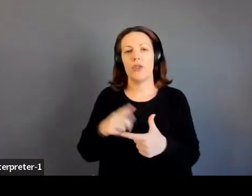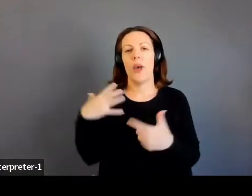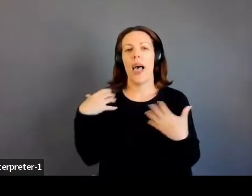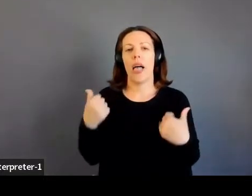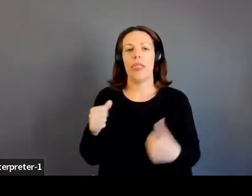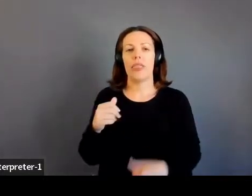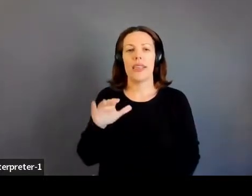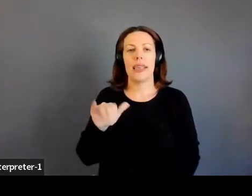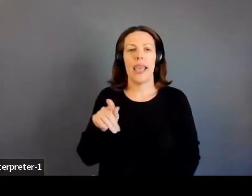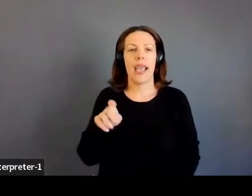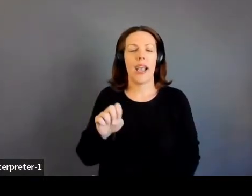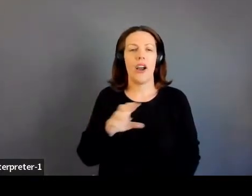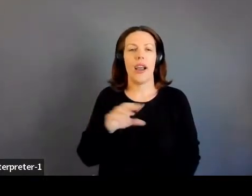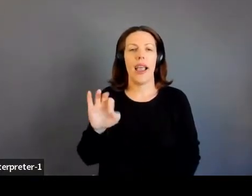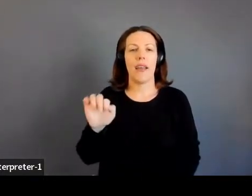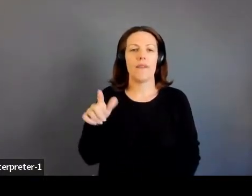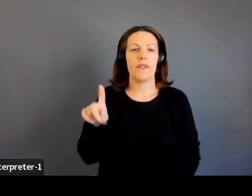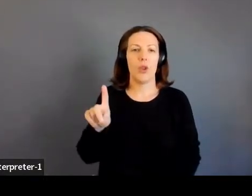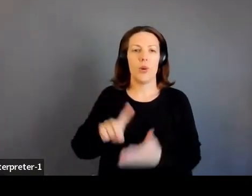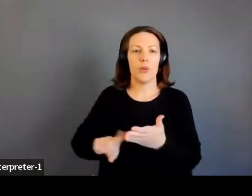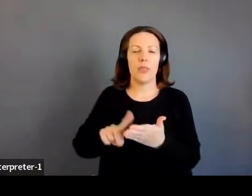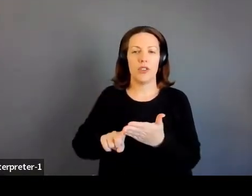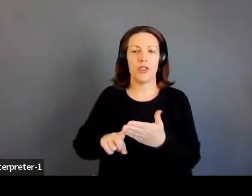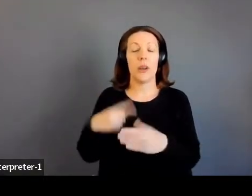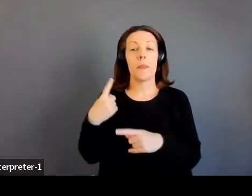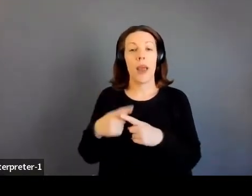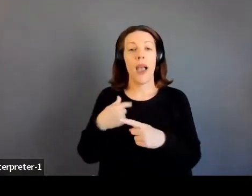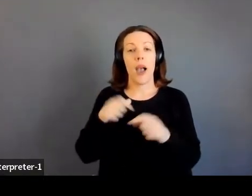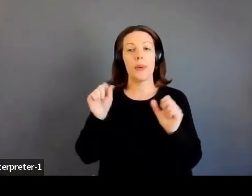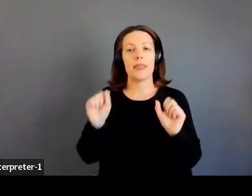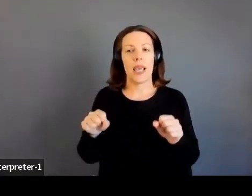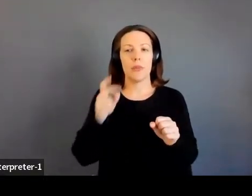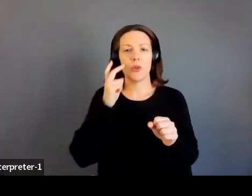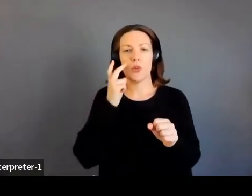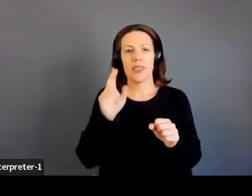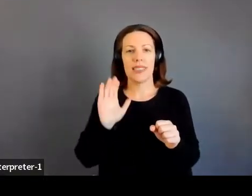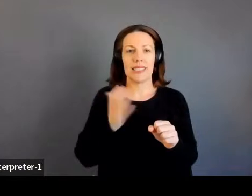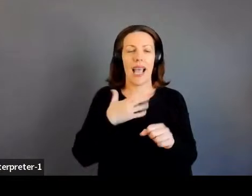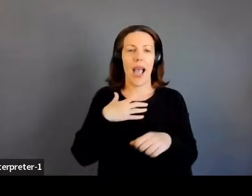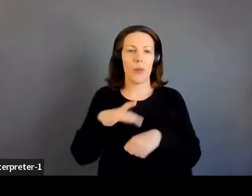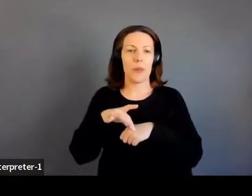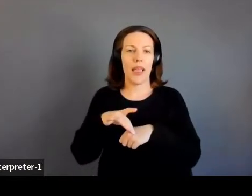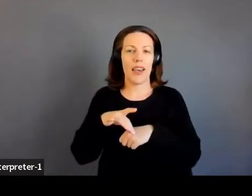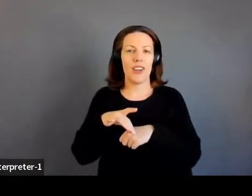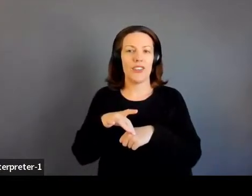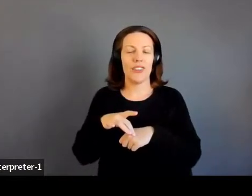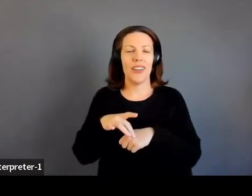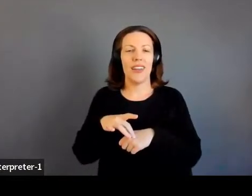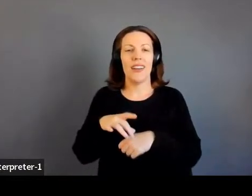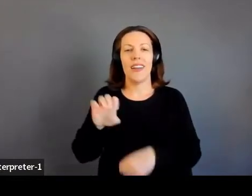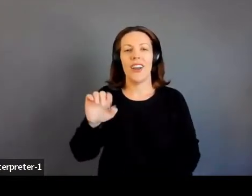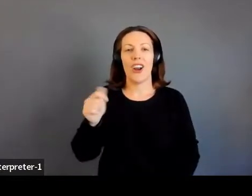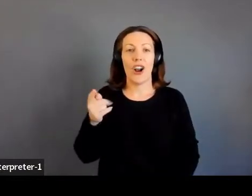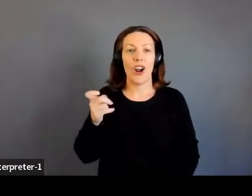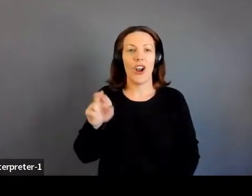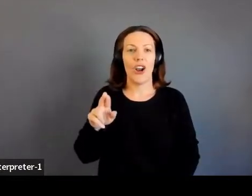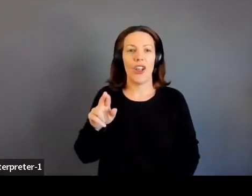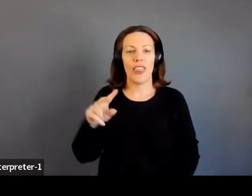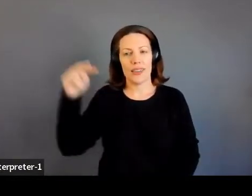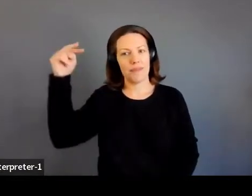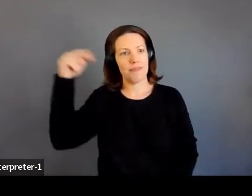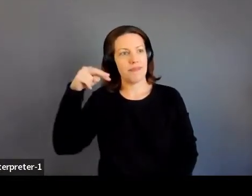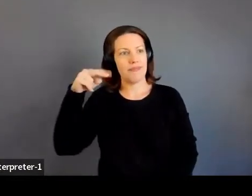And I also was able to see our planet from space, which is something that